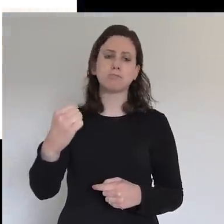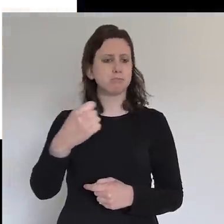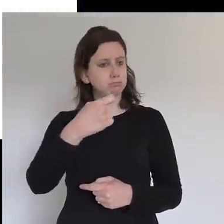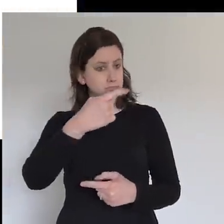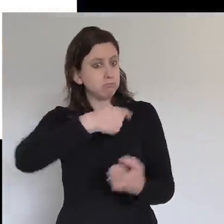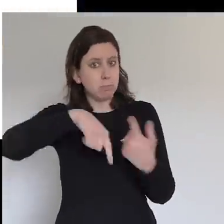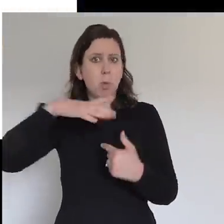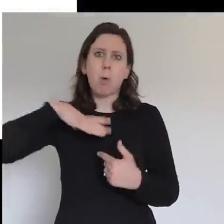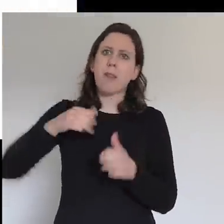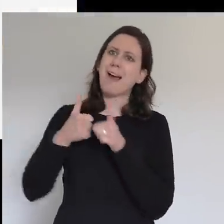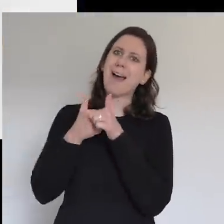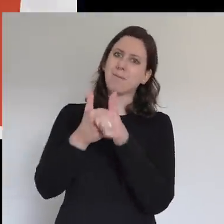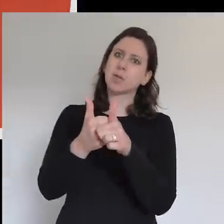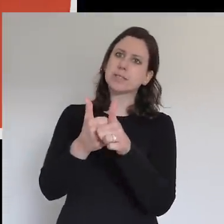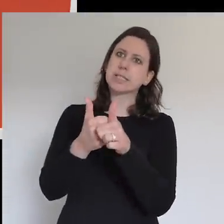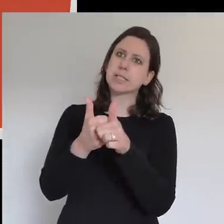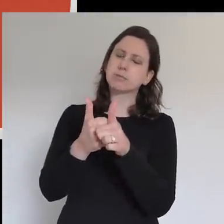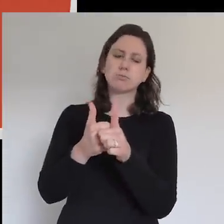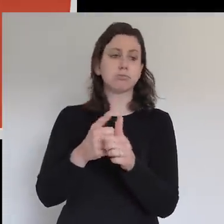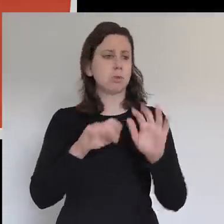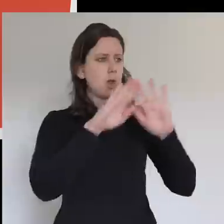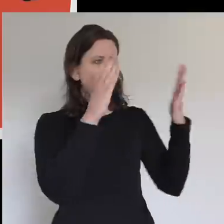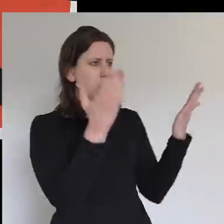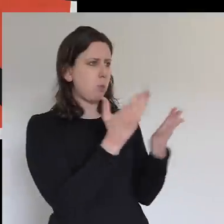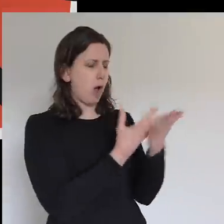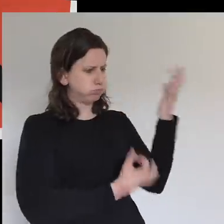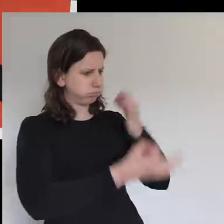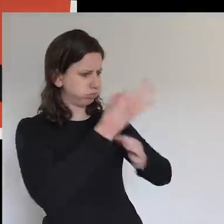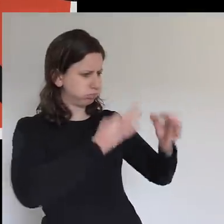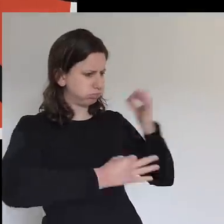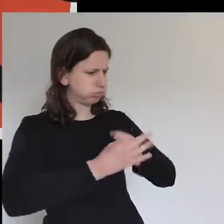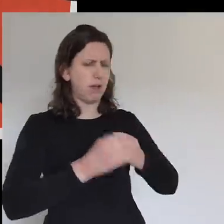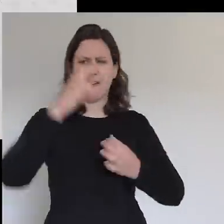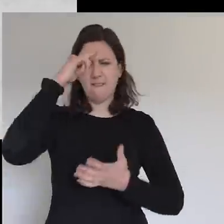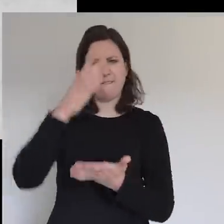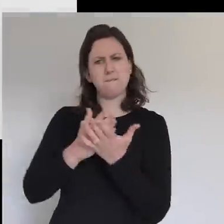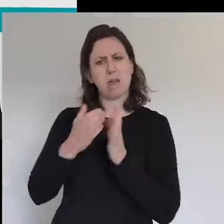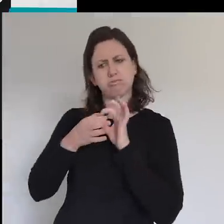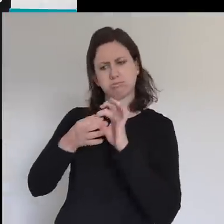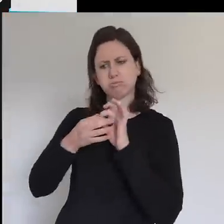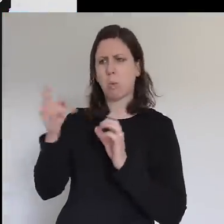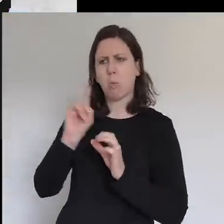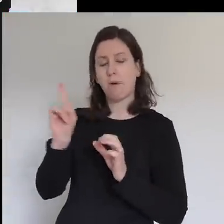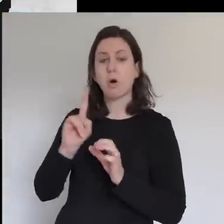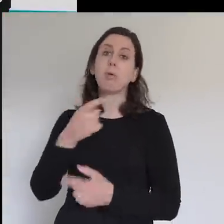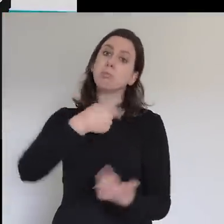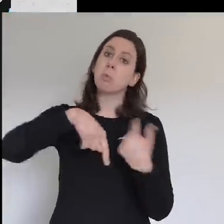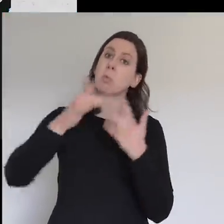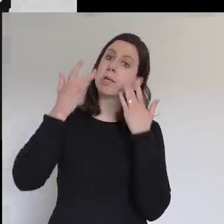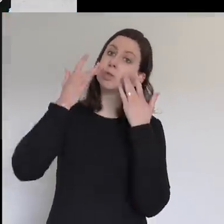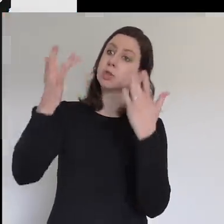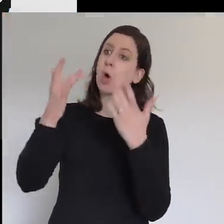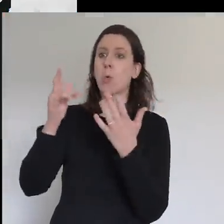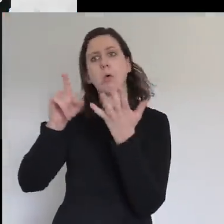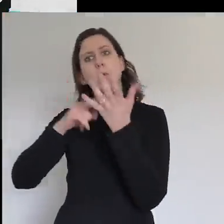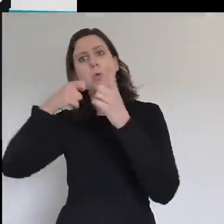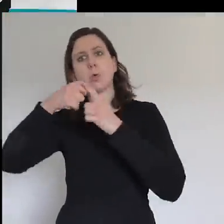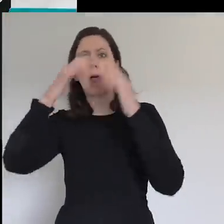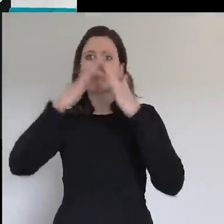advocacy. When the world questions the relevance of our faith, we demonstrate to the UK parliaments and assemblies how